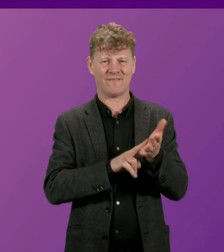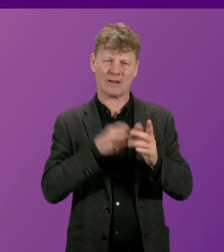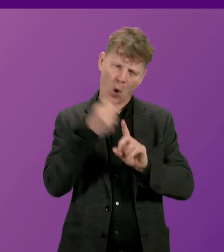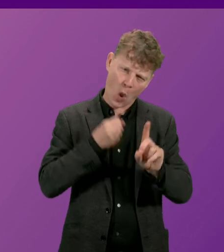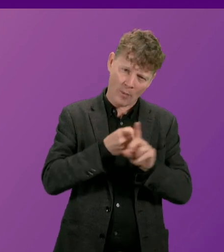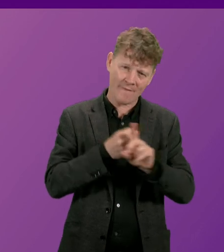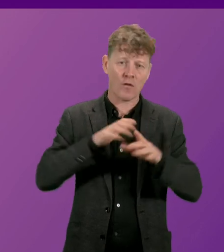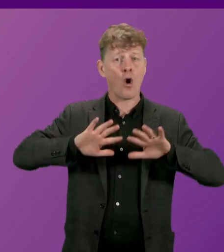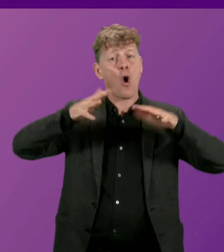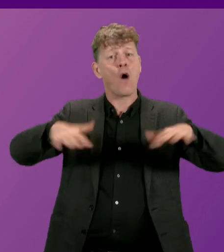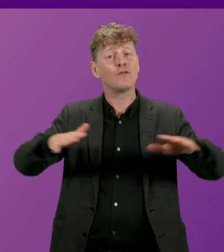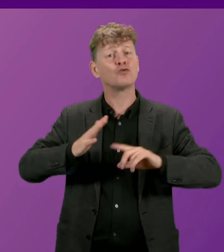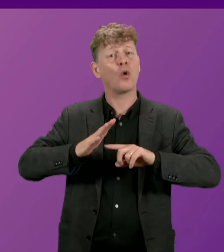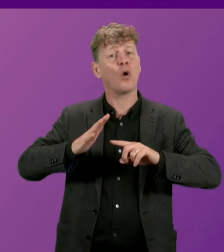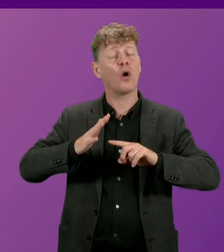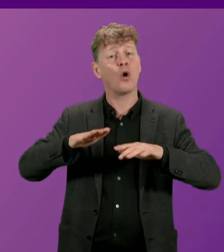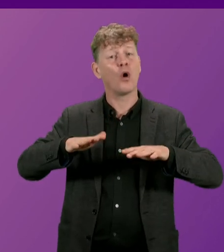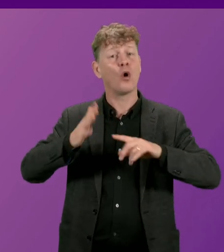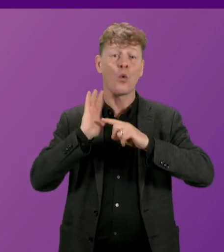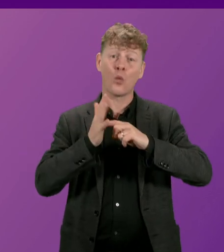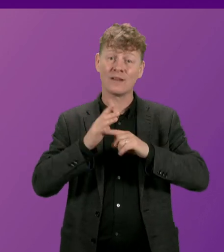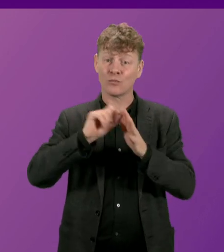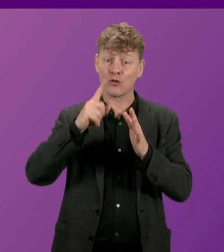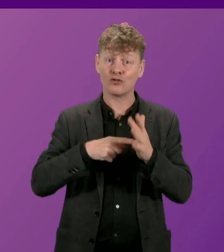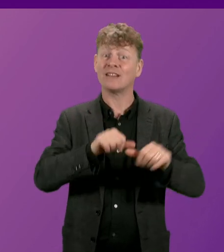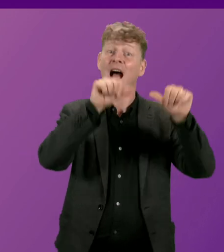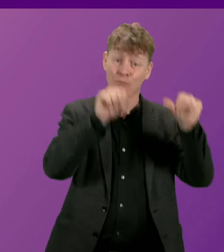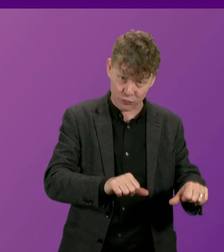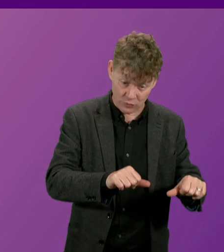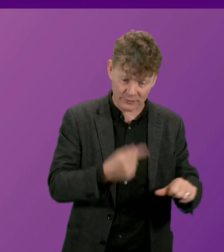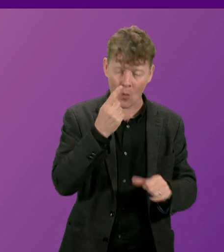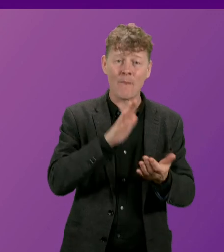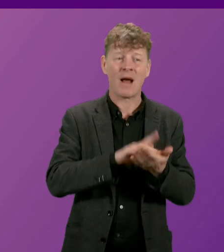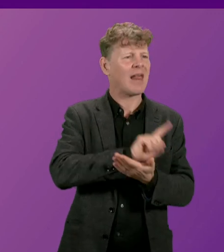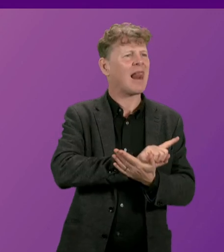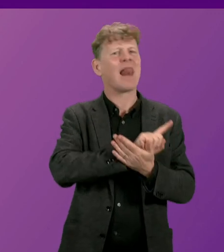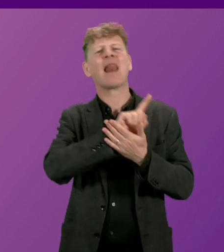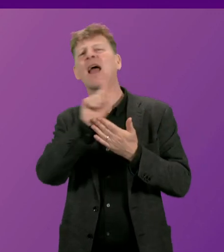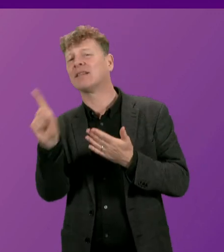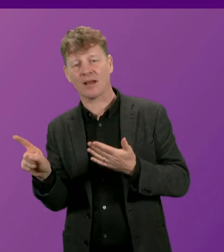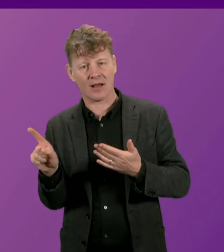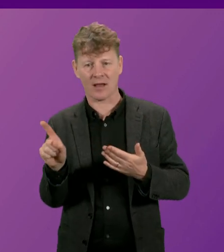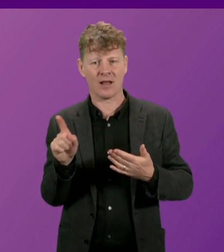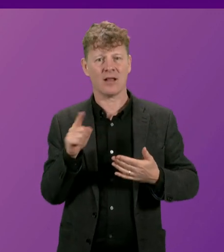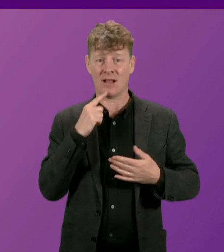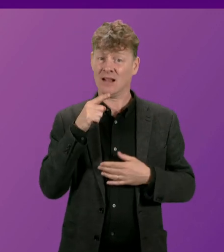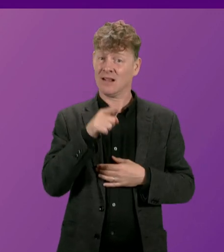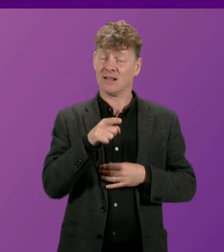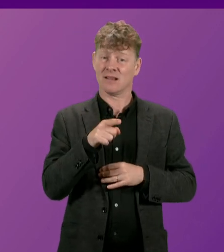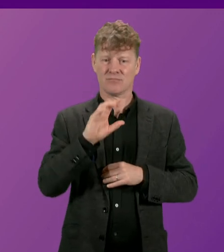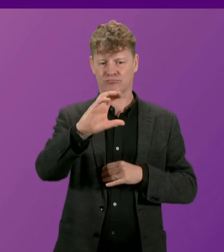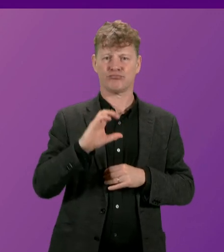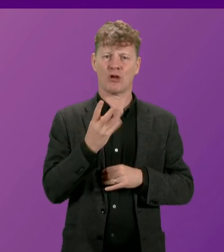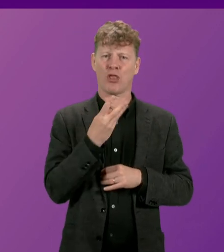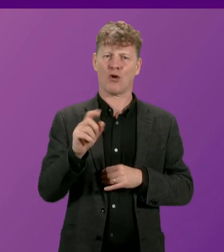which the Scottish Government approved, and one month later he received a donation from one of the beneficiaries of that project of